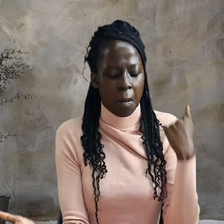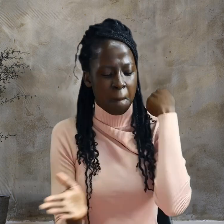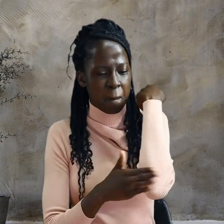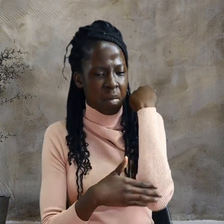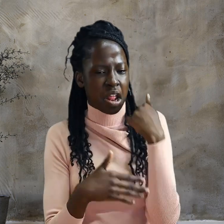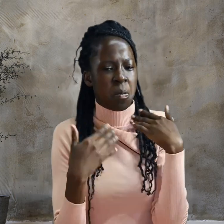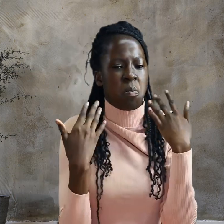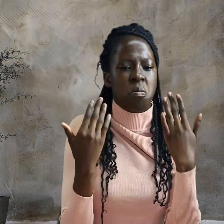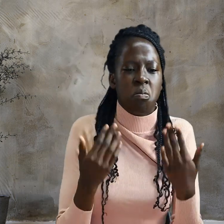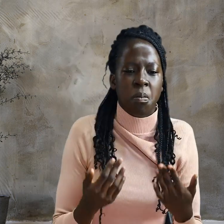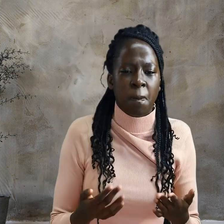over to you.